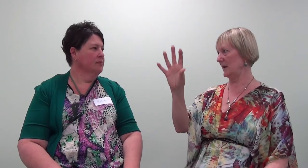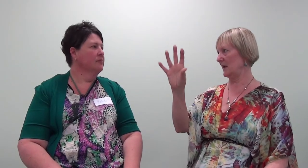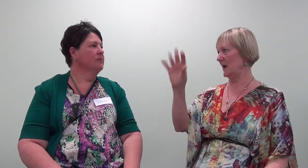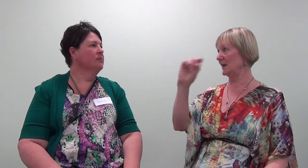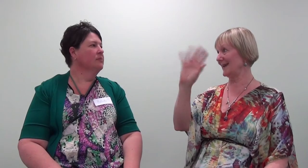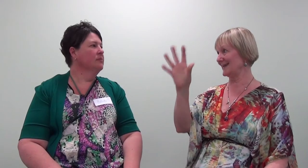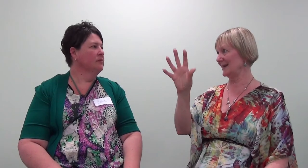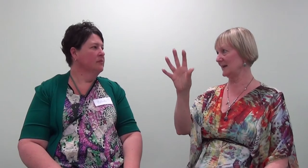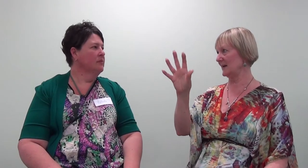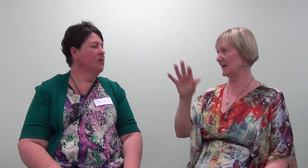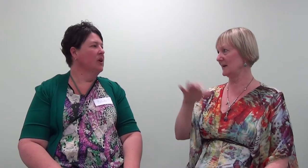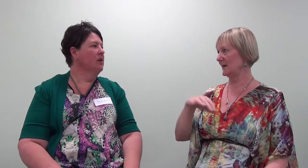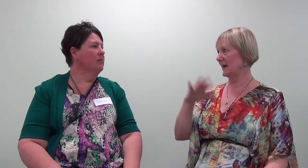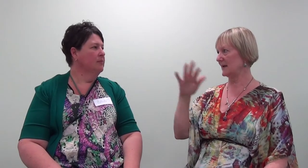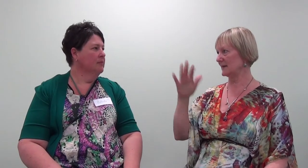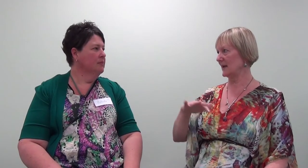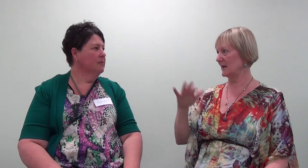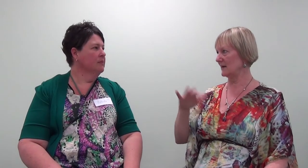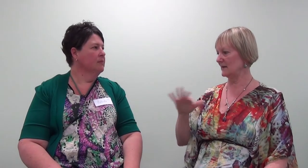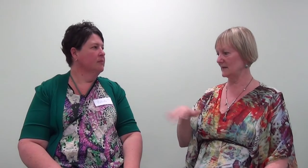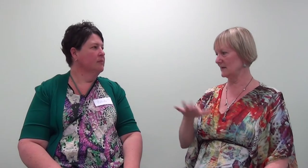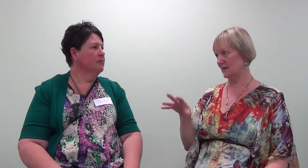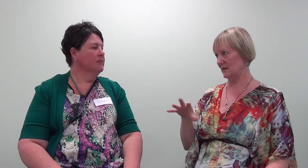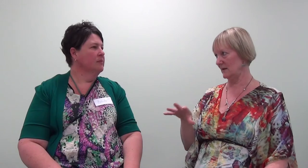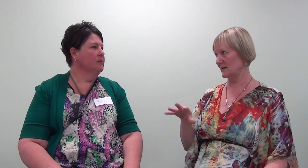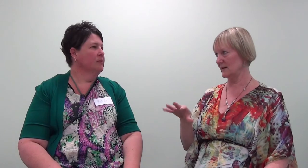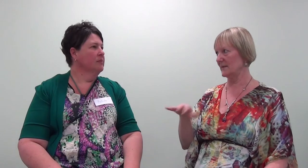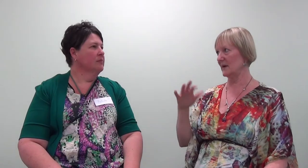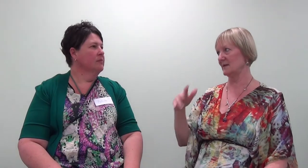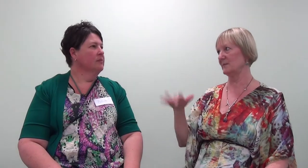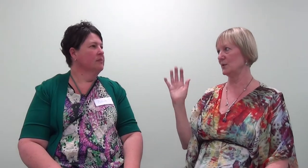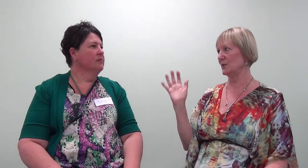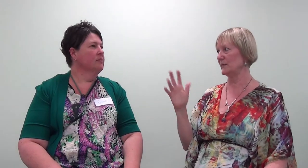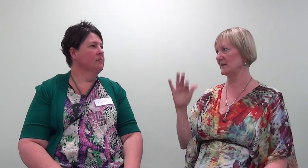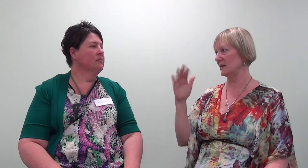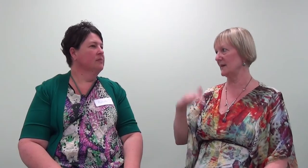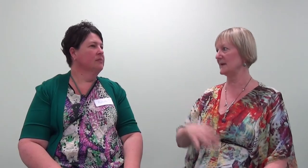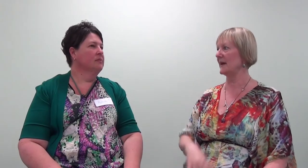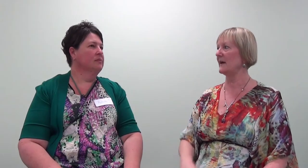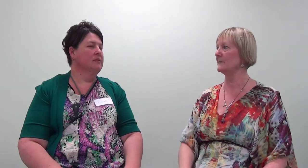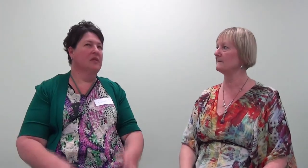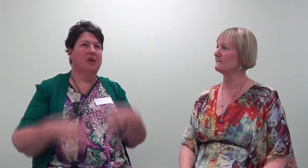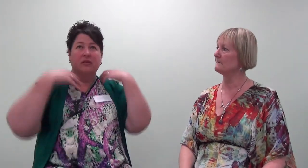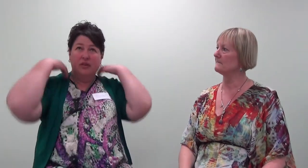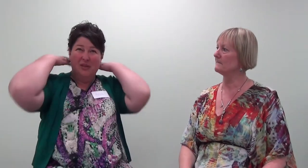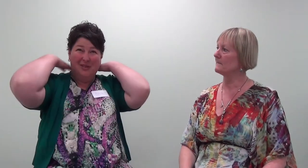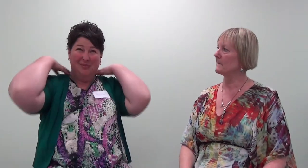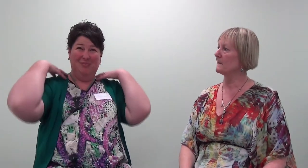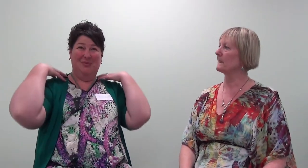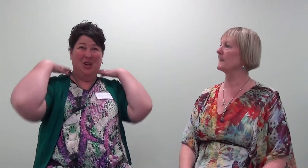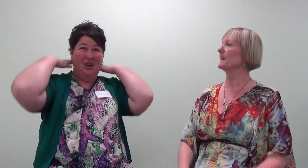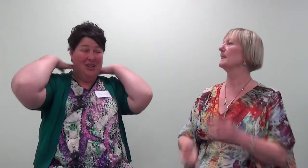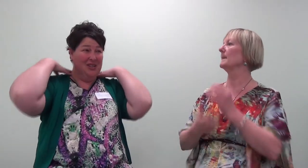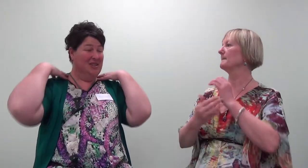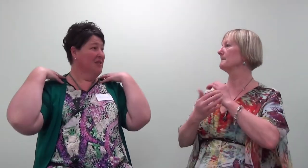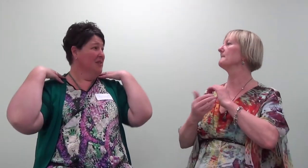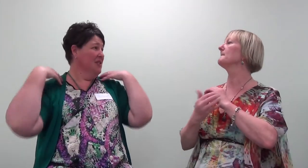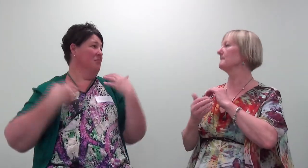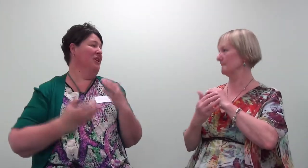there and guessing, is it still in the stomach, has it moved, has it come down? I feel tightness, stiffness in my